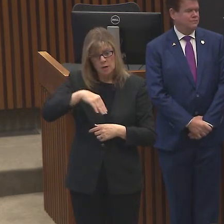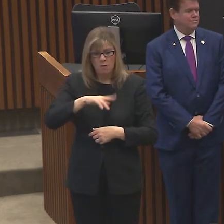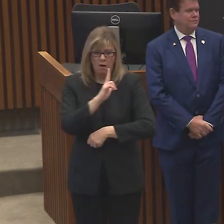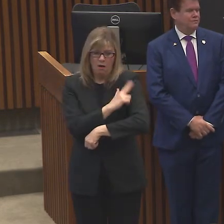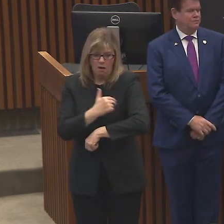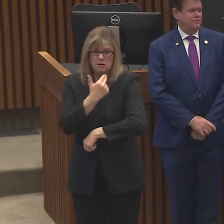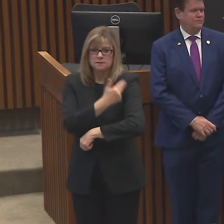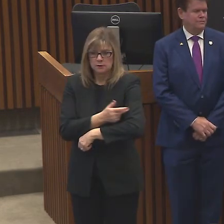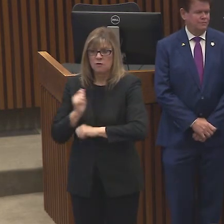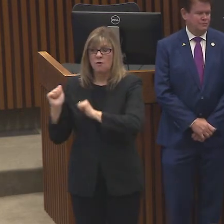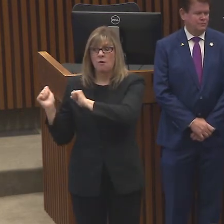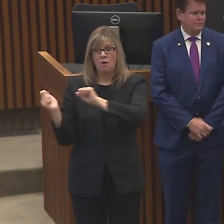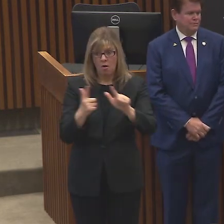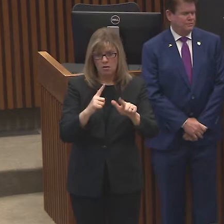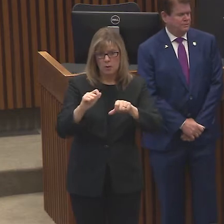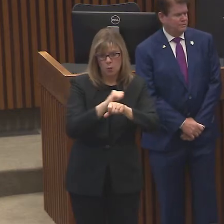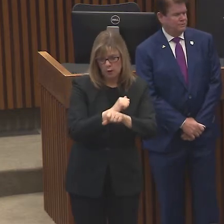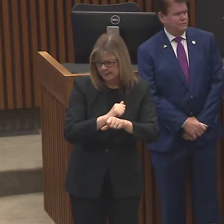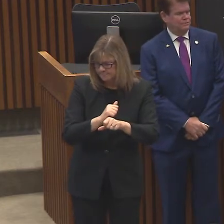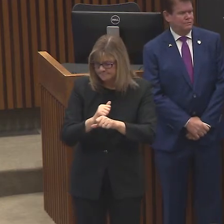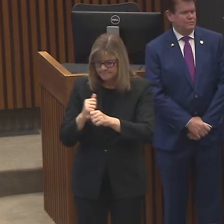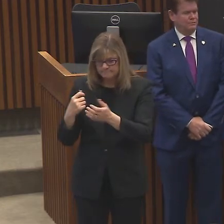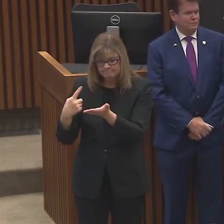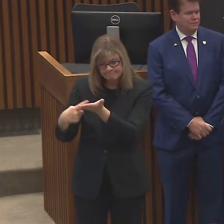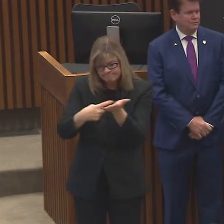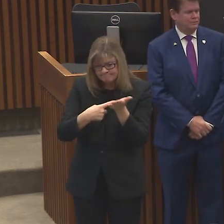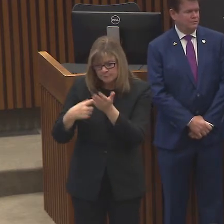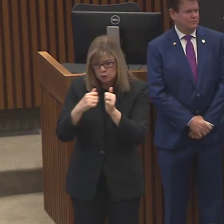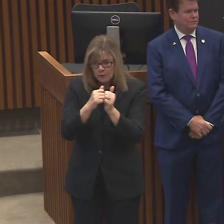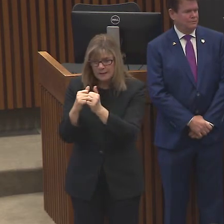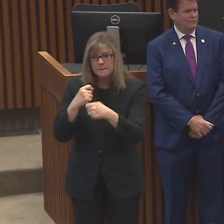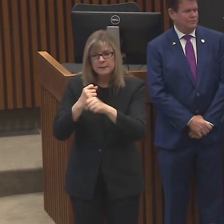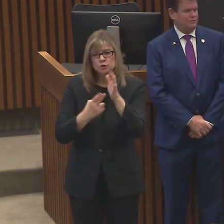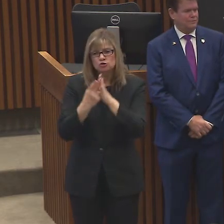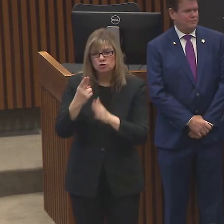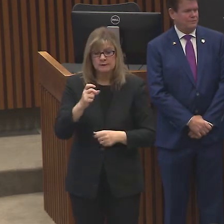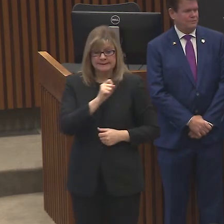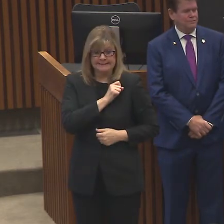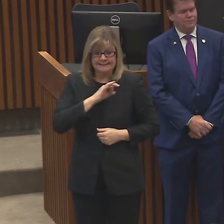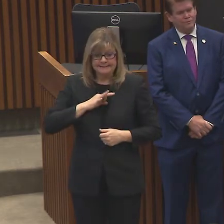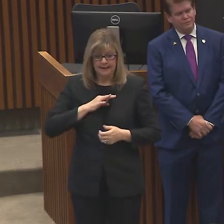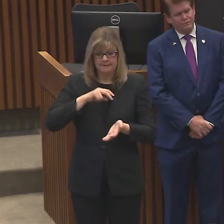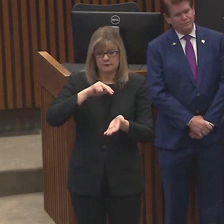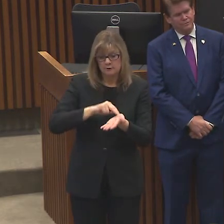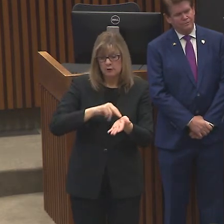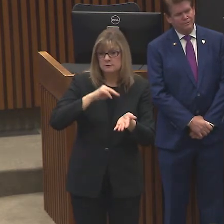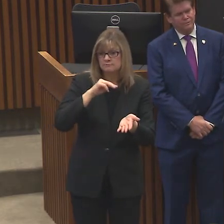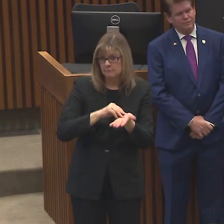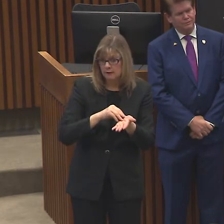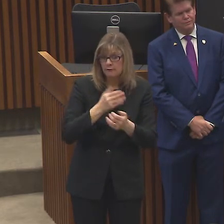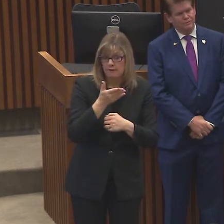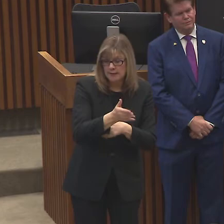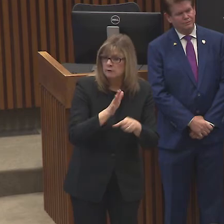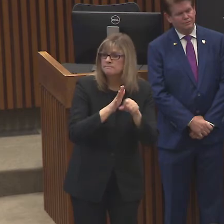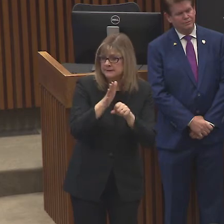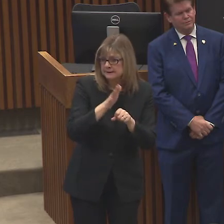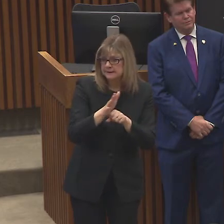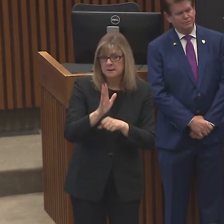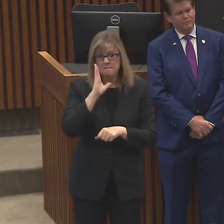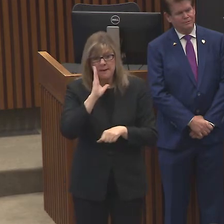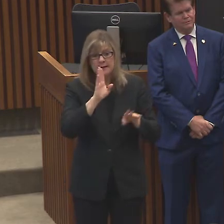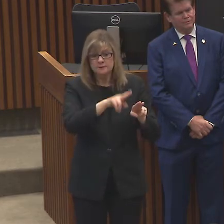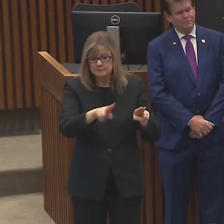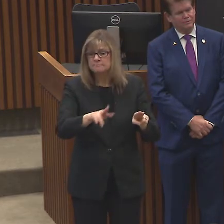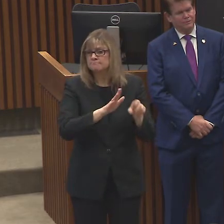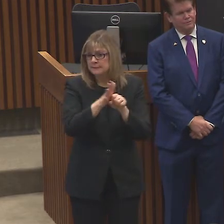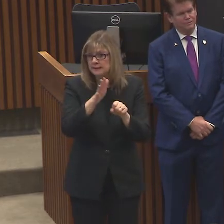that we've got adequate staff, we've got adequate supplies, and we've got adequate beds. Now, that said, if we don't flatten the